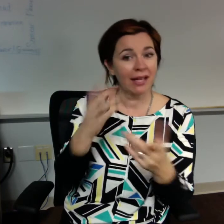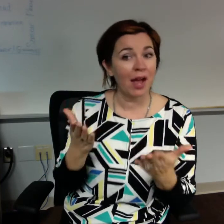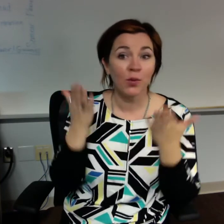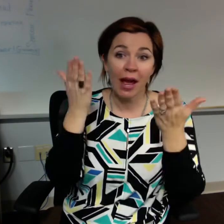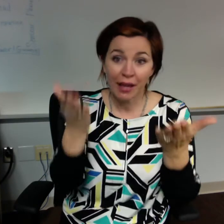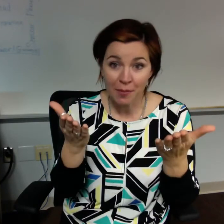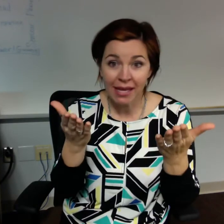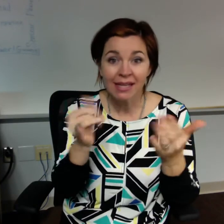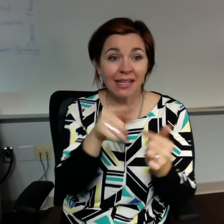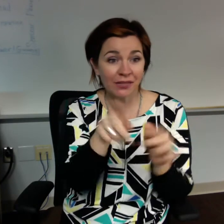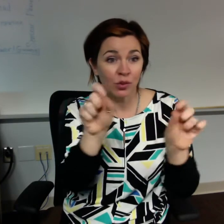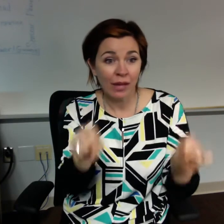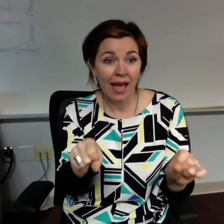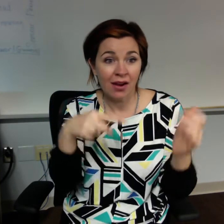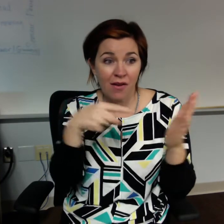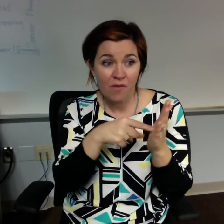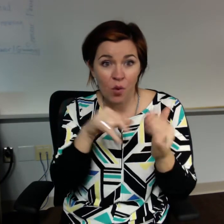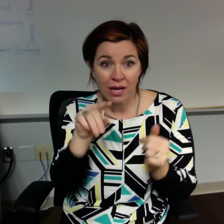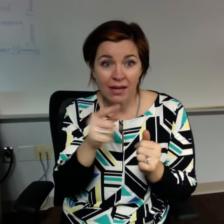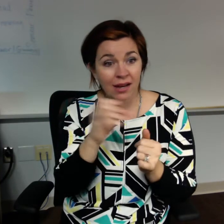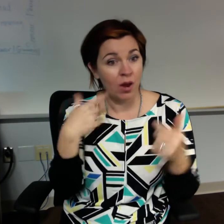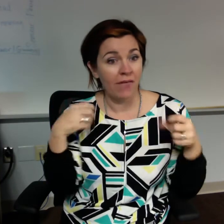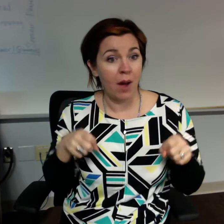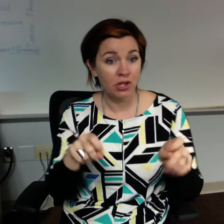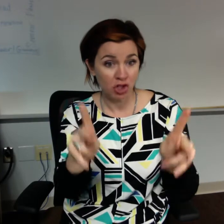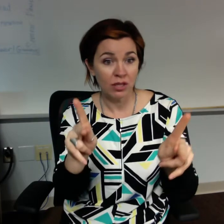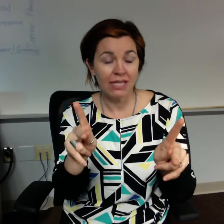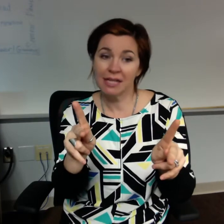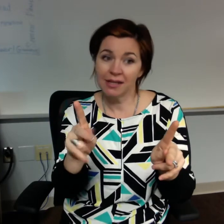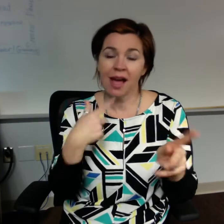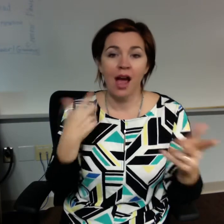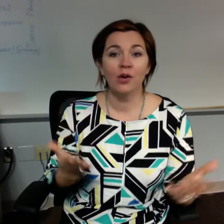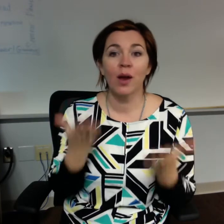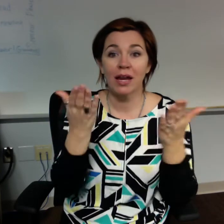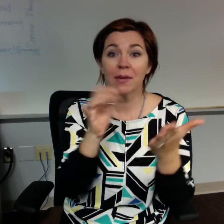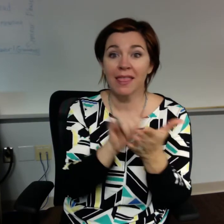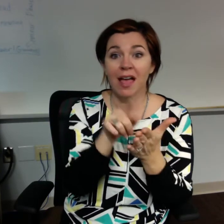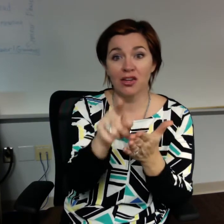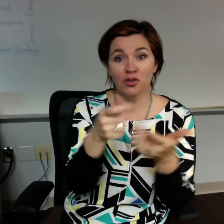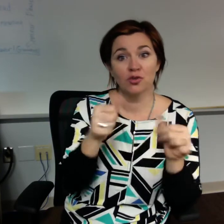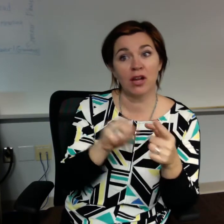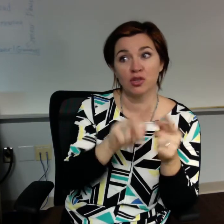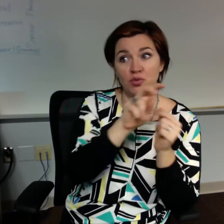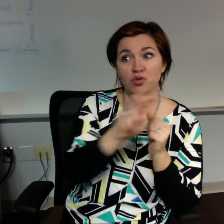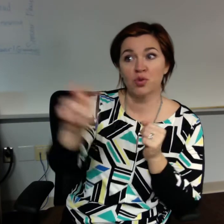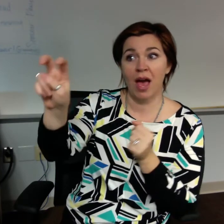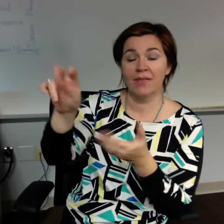the means and the opportunity to do so, to travel out to the area just to see